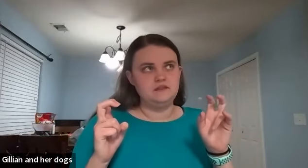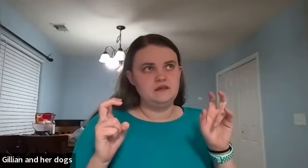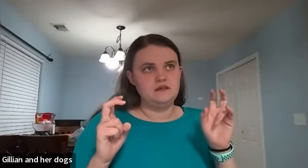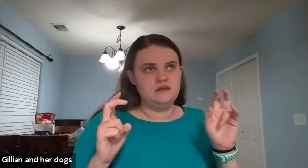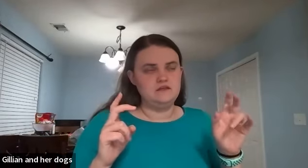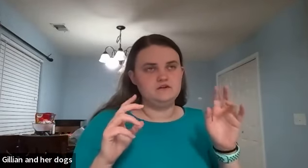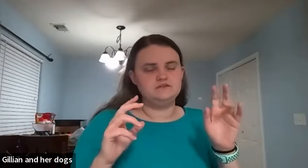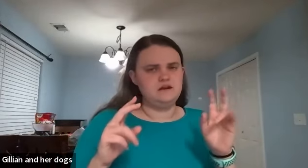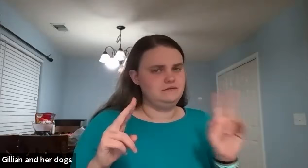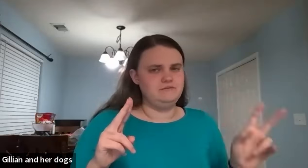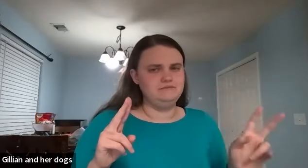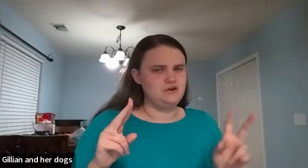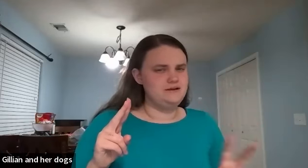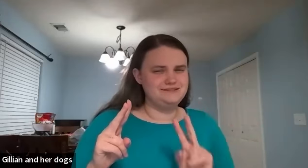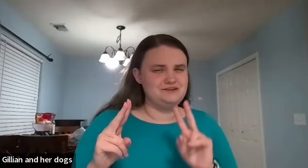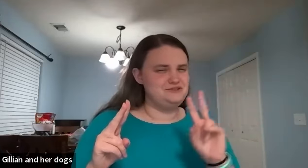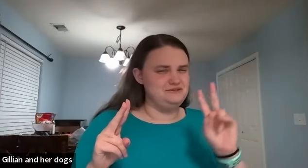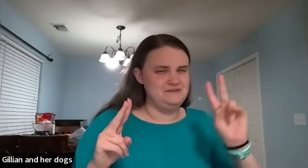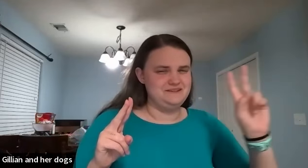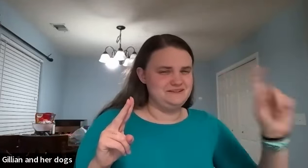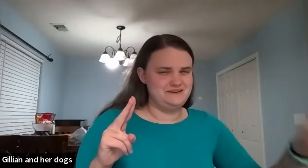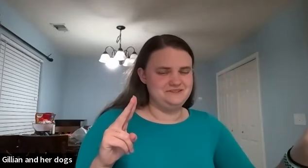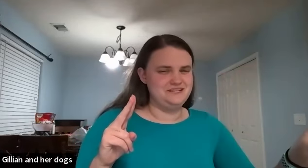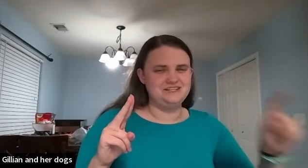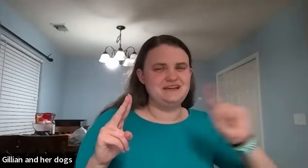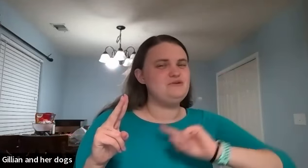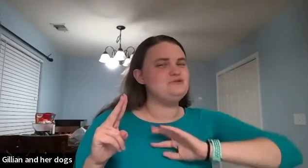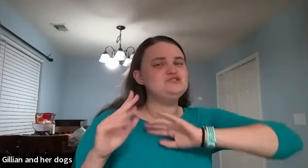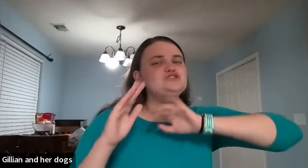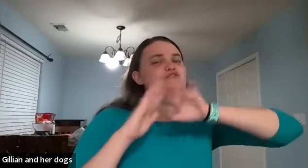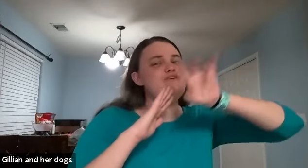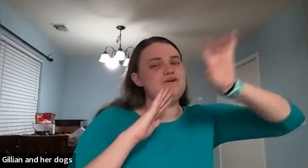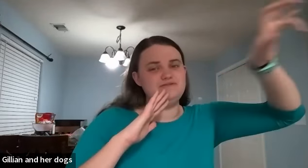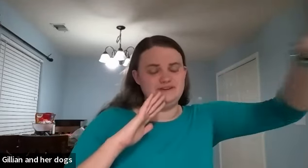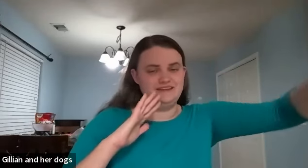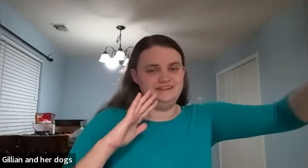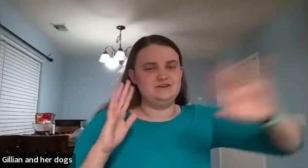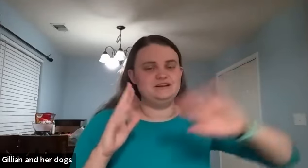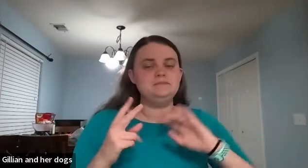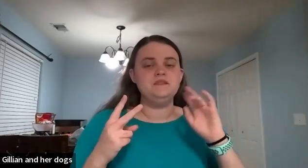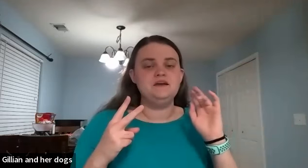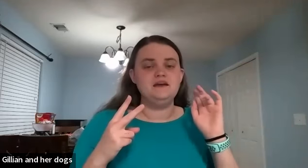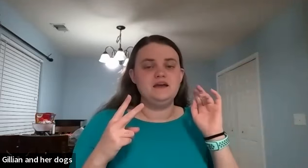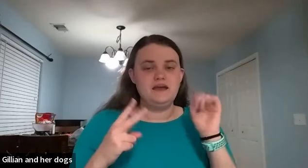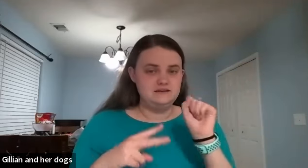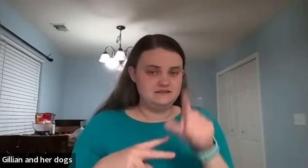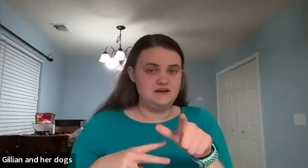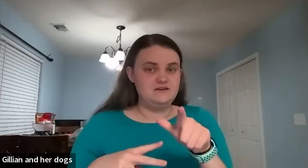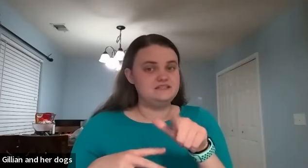technically it there's i'm trying not to go too deep into this conversation because i will go so far off it it's crazy asl is